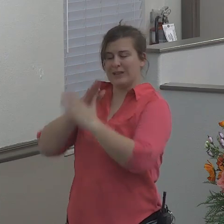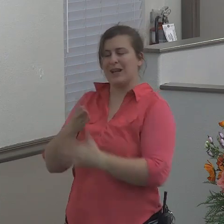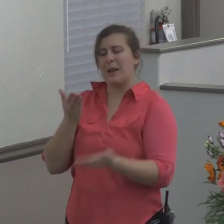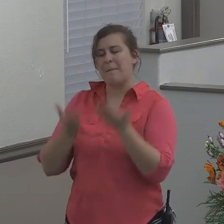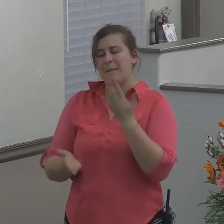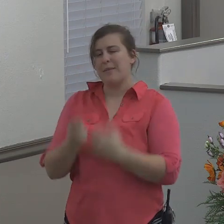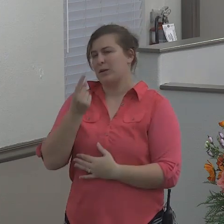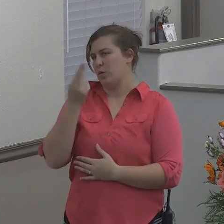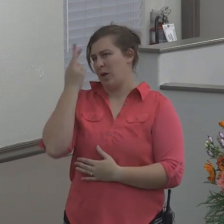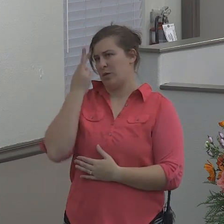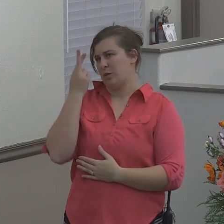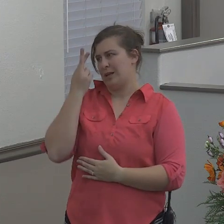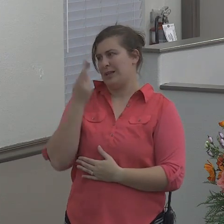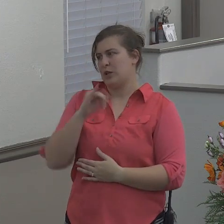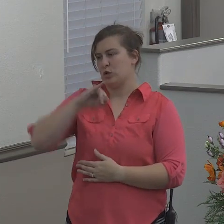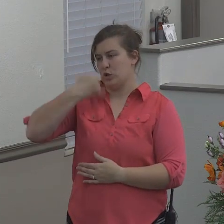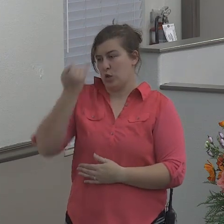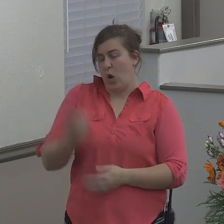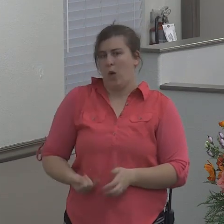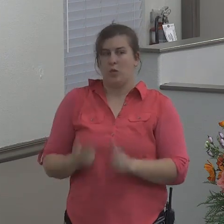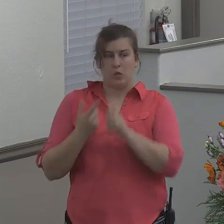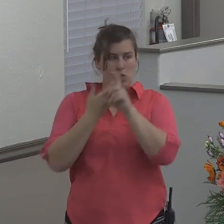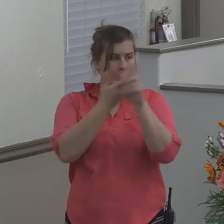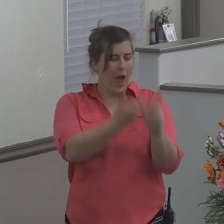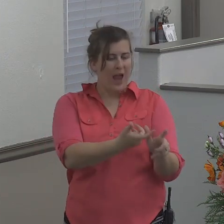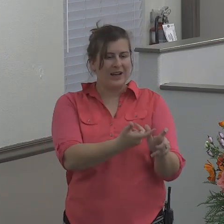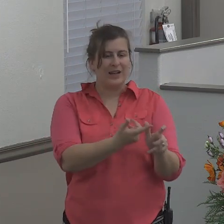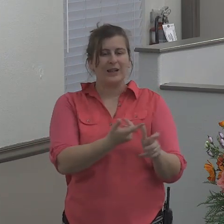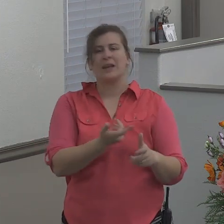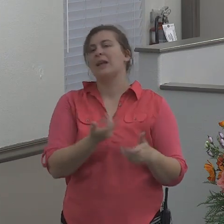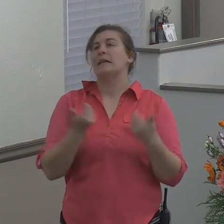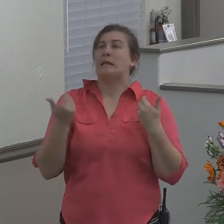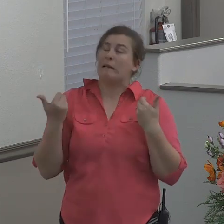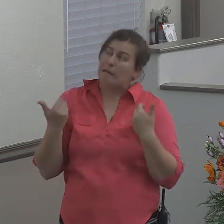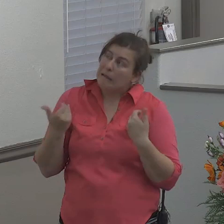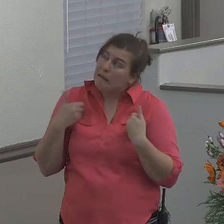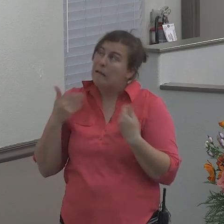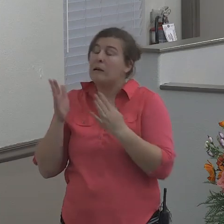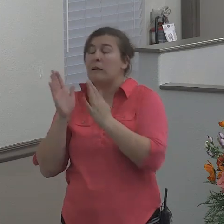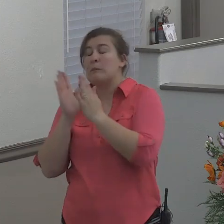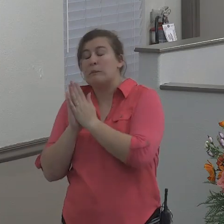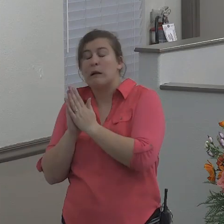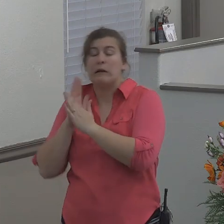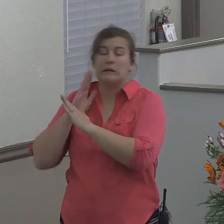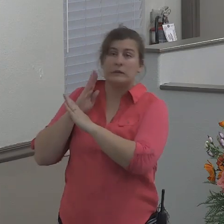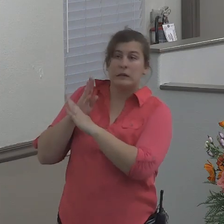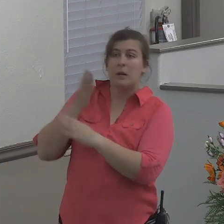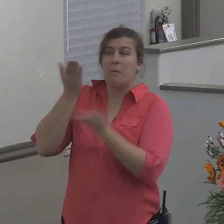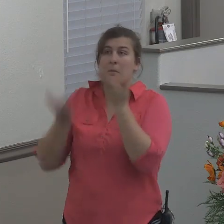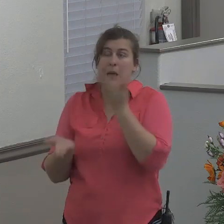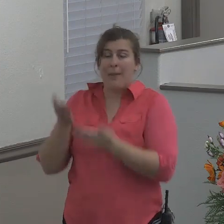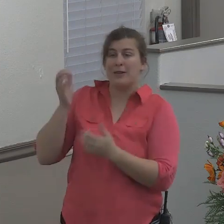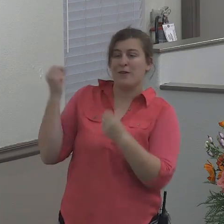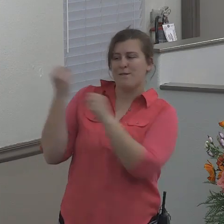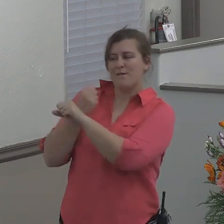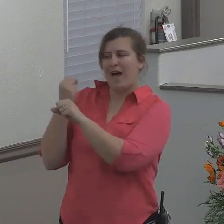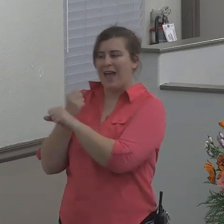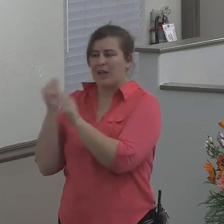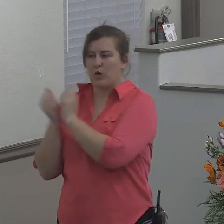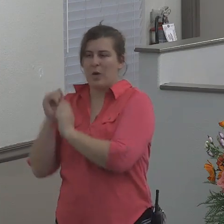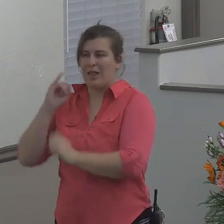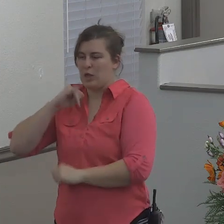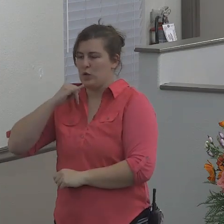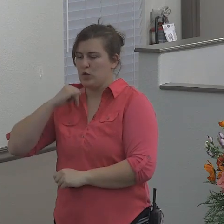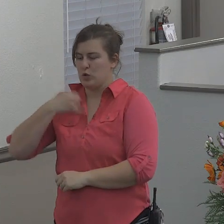have been running away, and may have had his prayer hindered, is maybe he was fighting with Mrs. Jonah, through all of this,